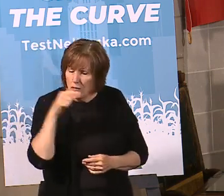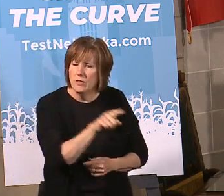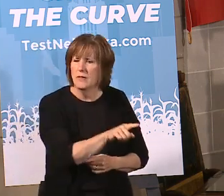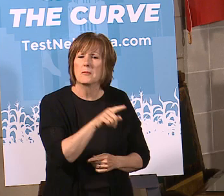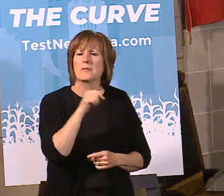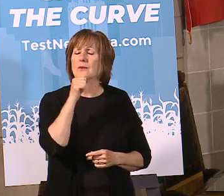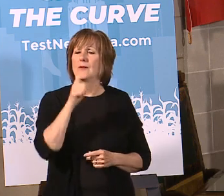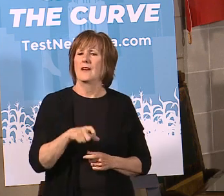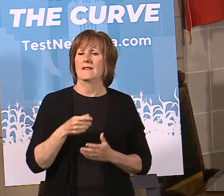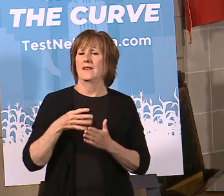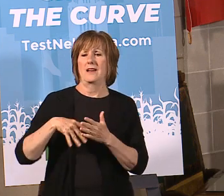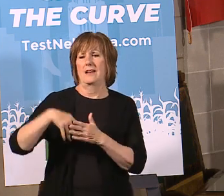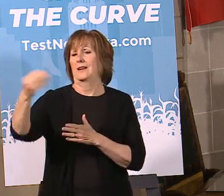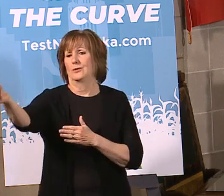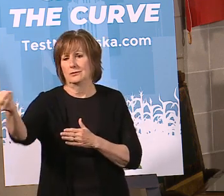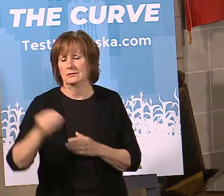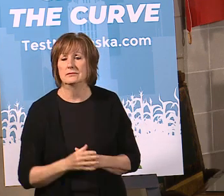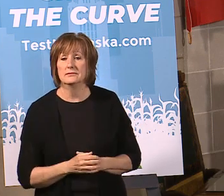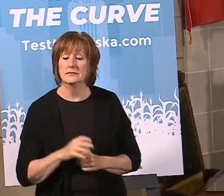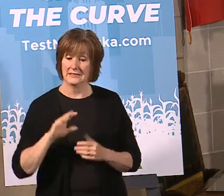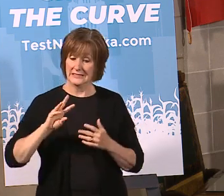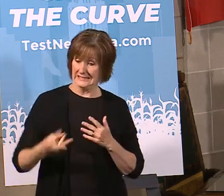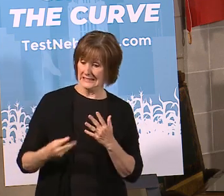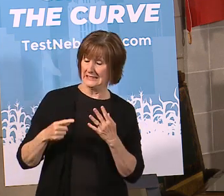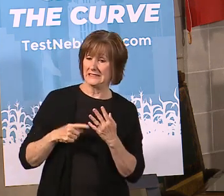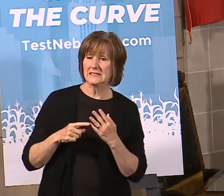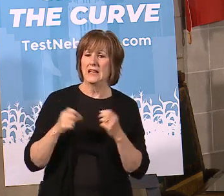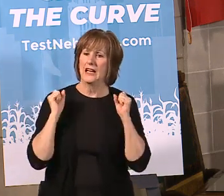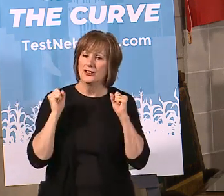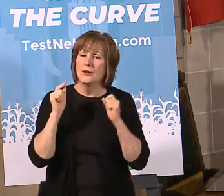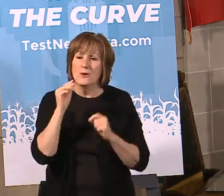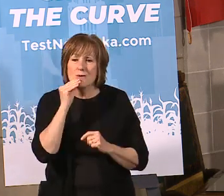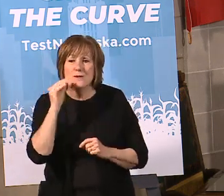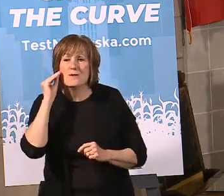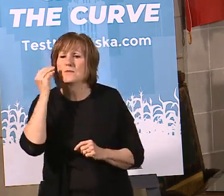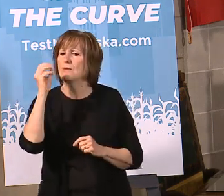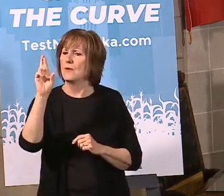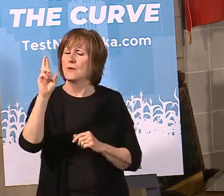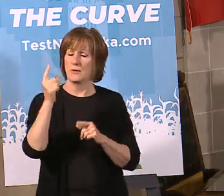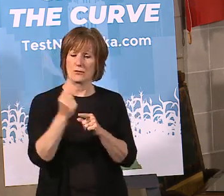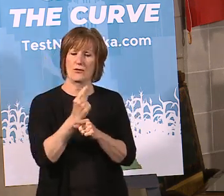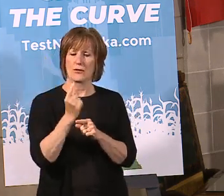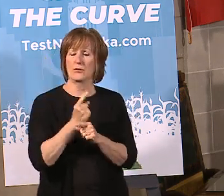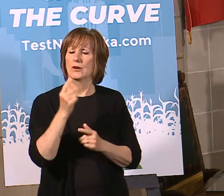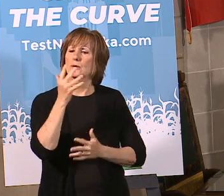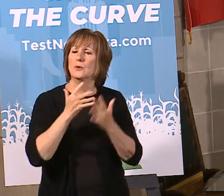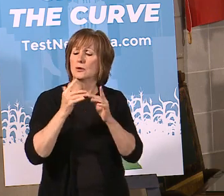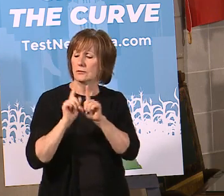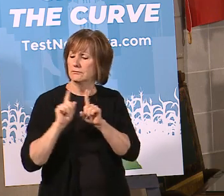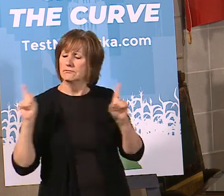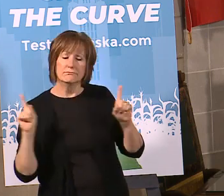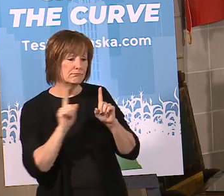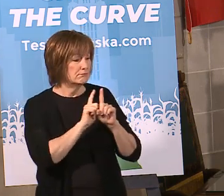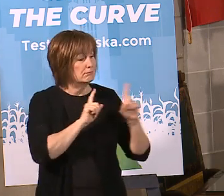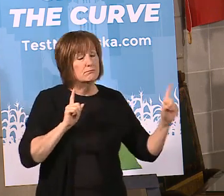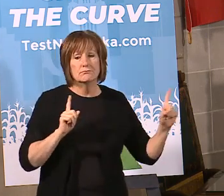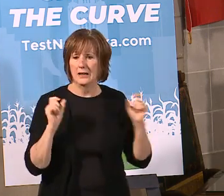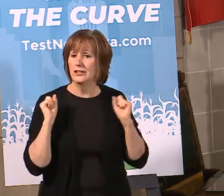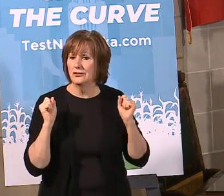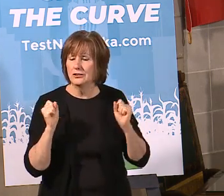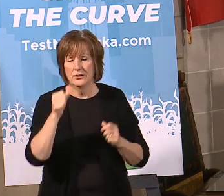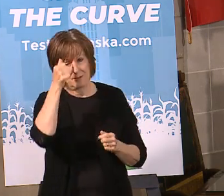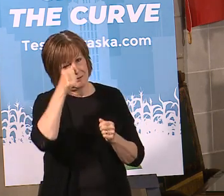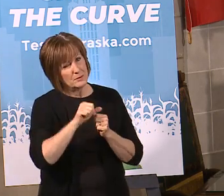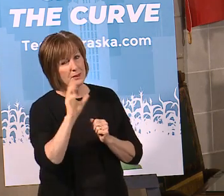those crowds. And then of course number six we want people to exercise at home or with an appropriately socially distance type exercise. So again